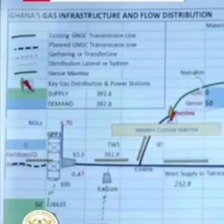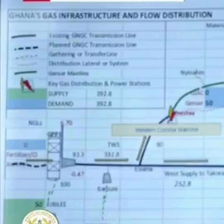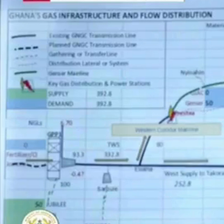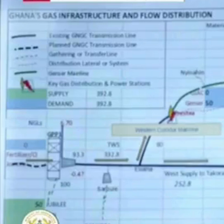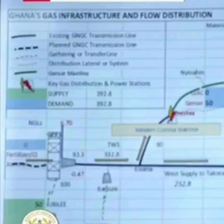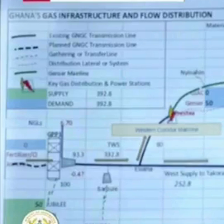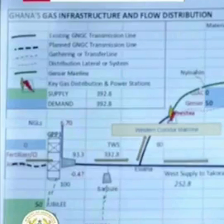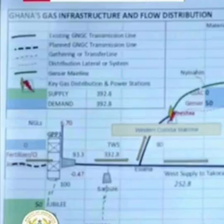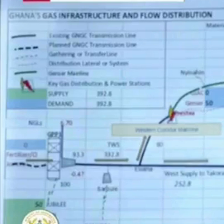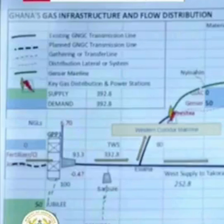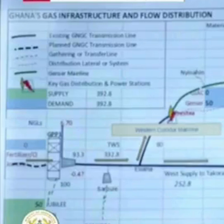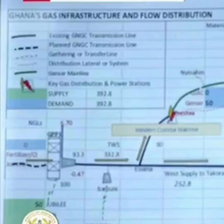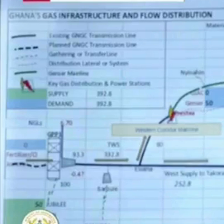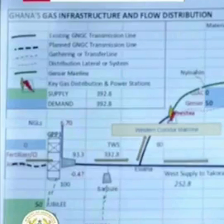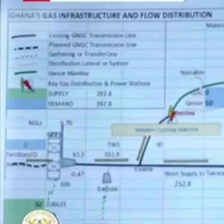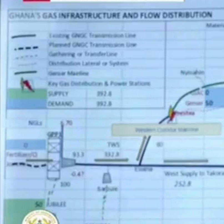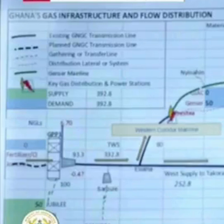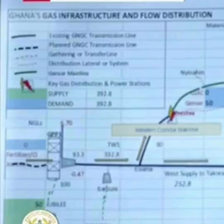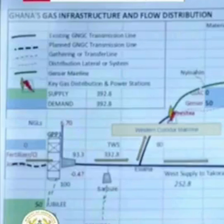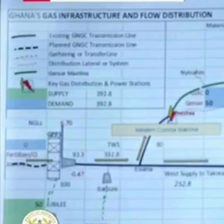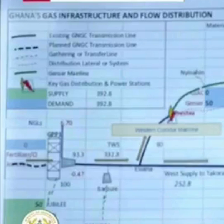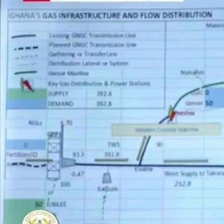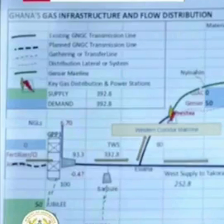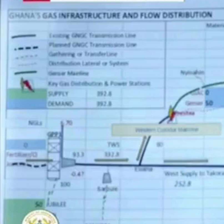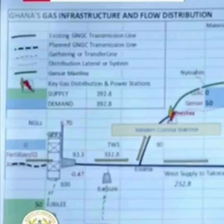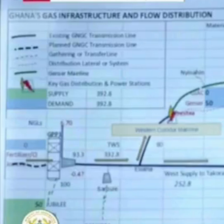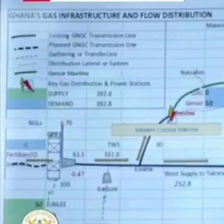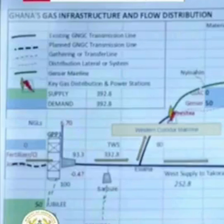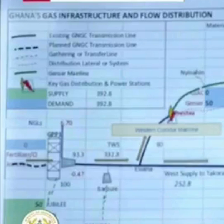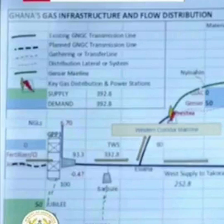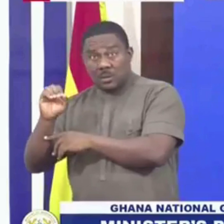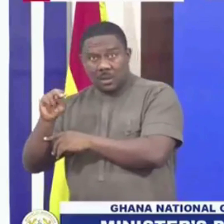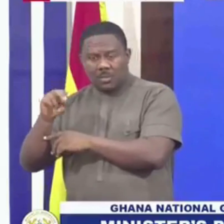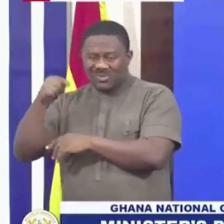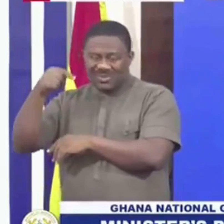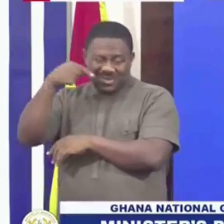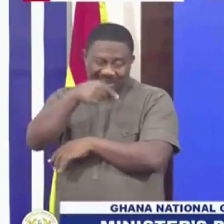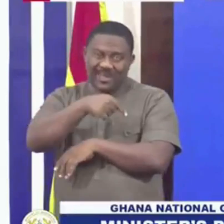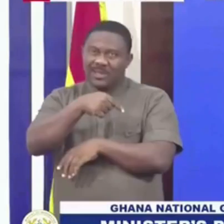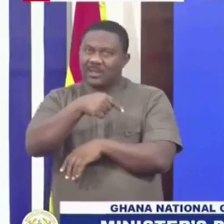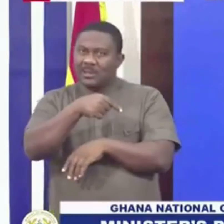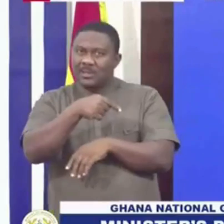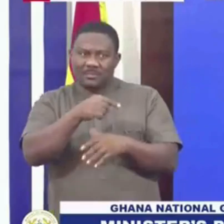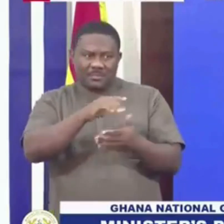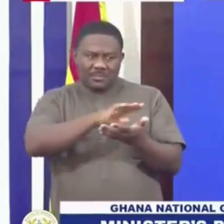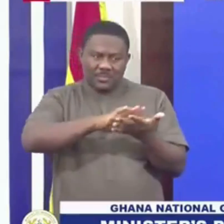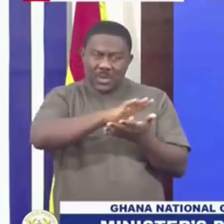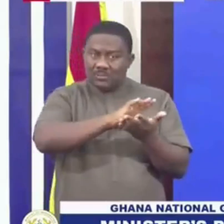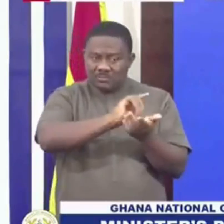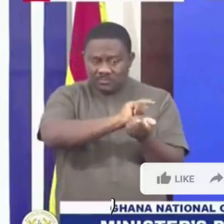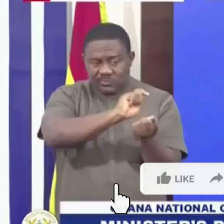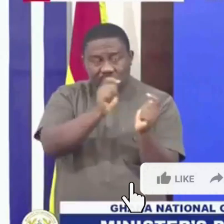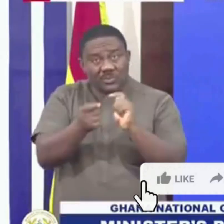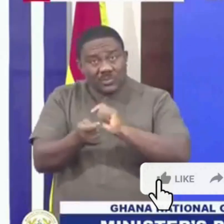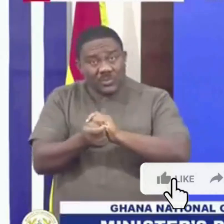some heavy hydrocarbons. Those have to be removed. That's why we do the processing. So it's only the jubilee and 10 gas